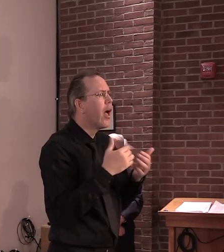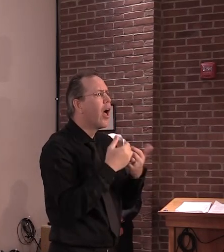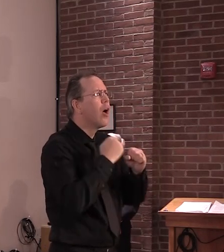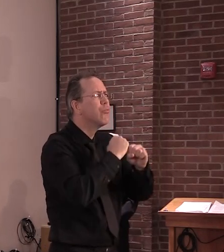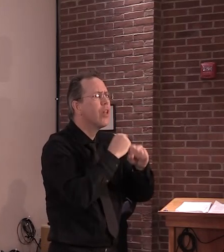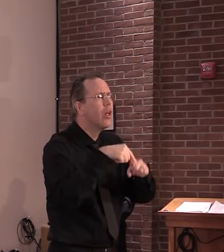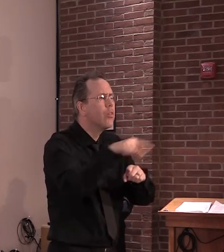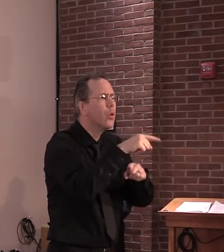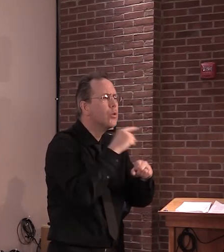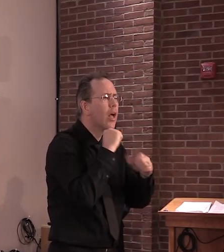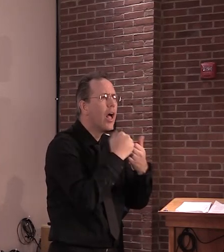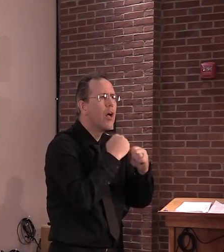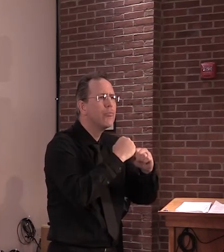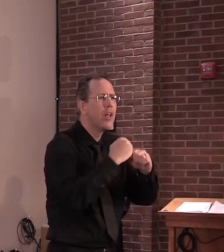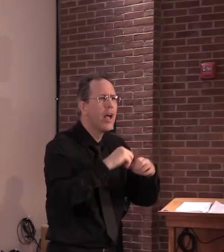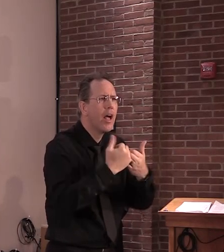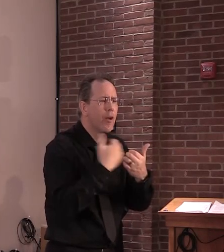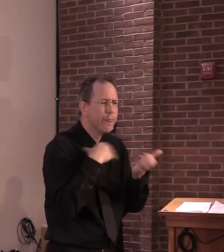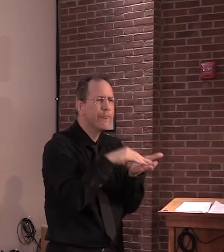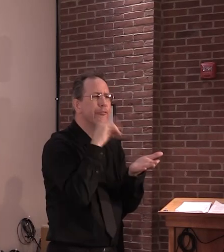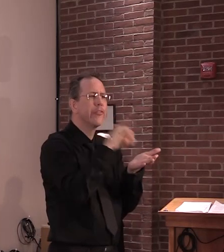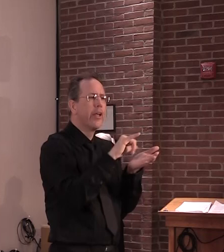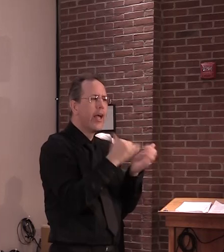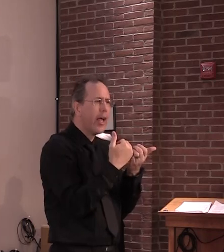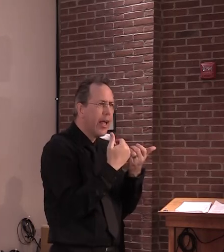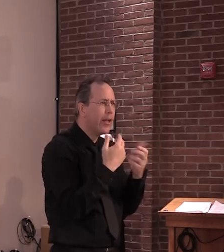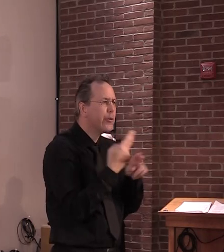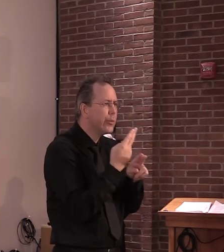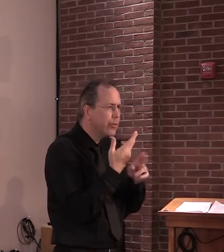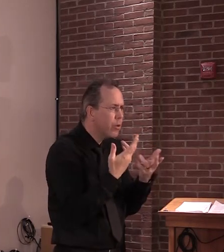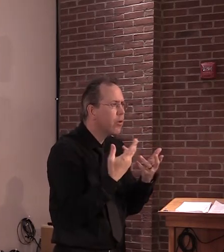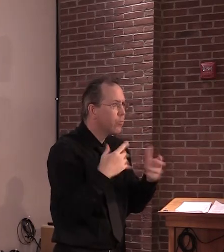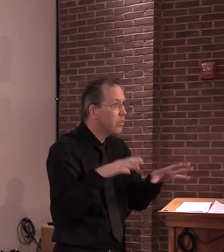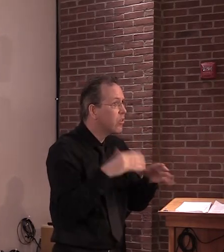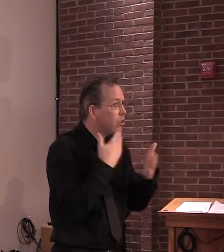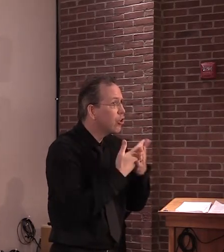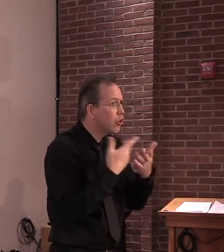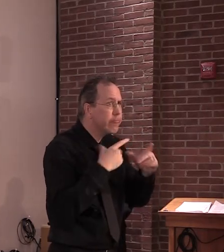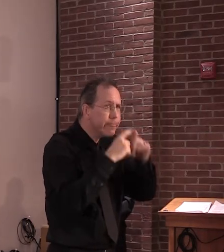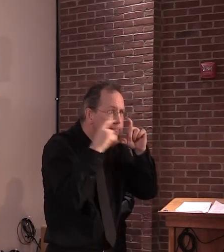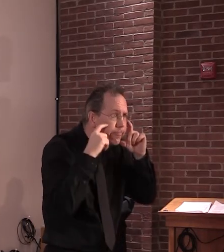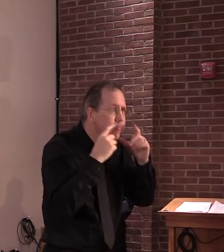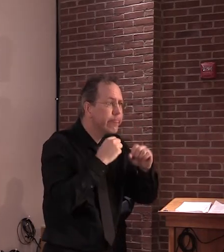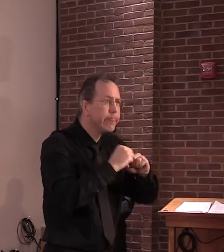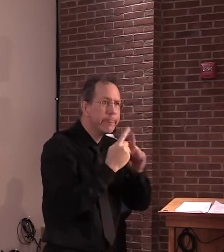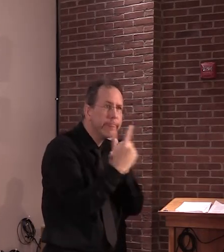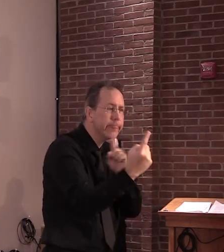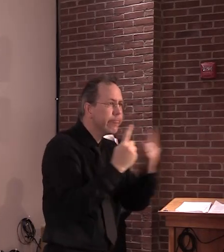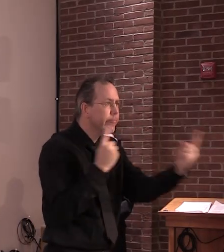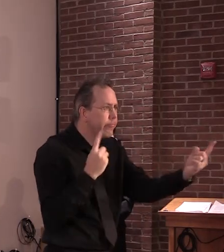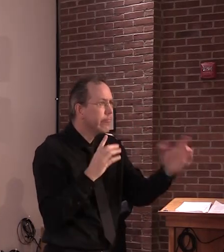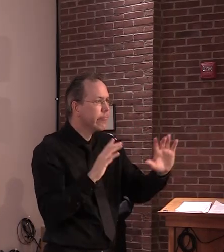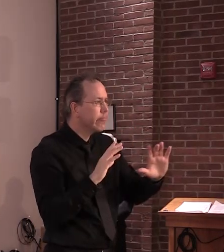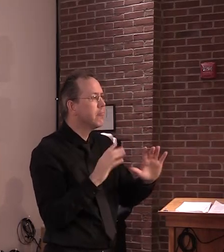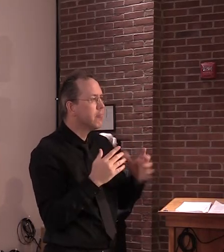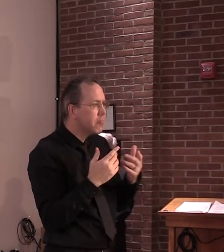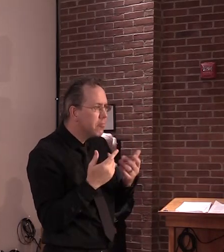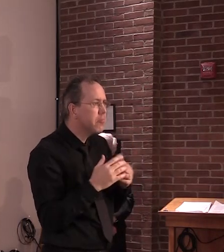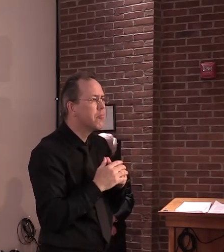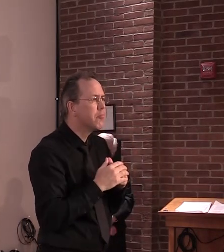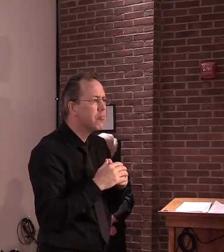in Vermont with regard to long-term care facilities and other congregate settings, even like correctional facilities.